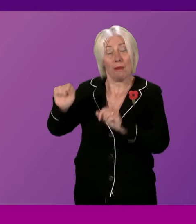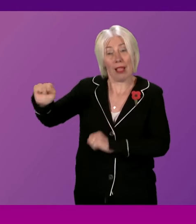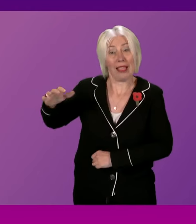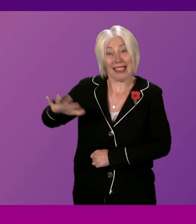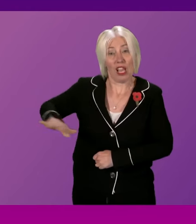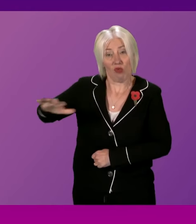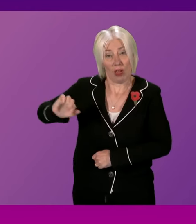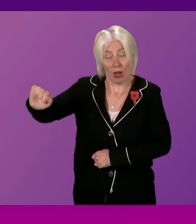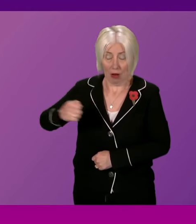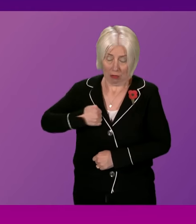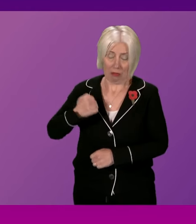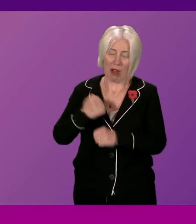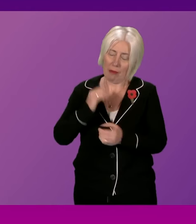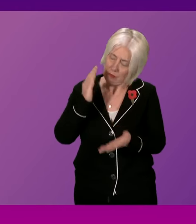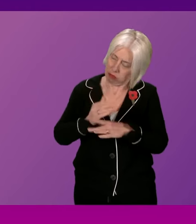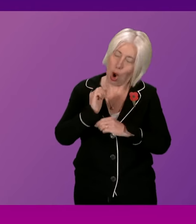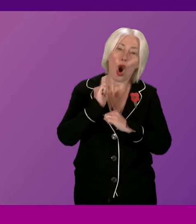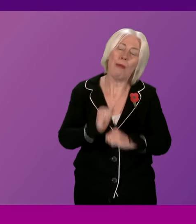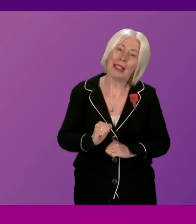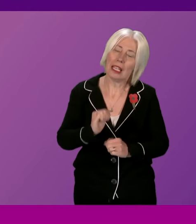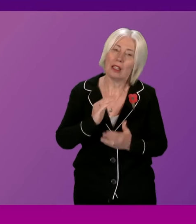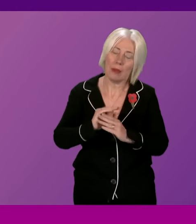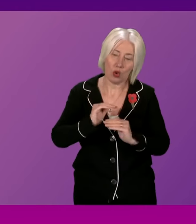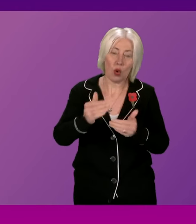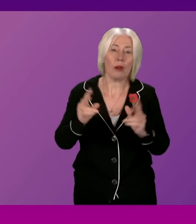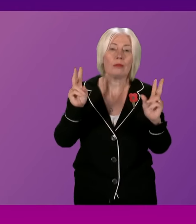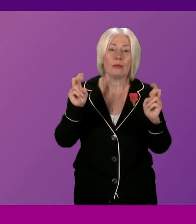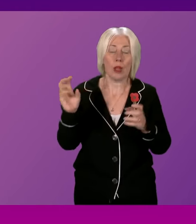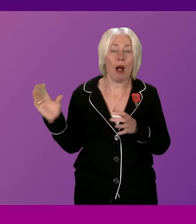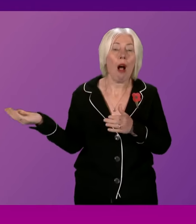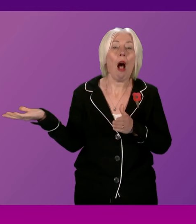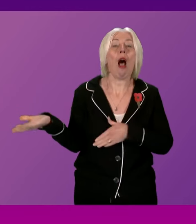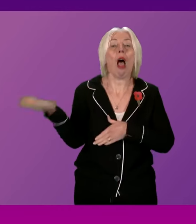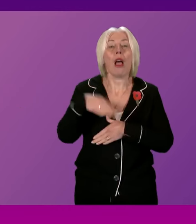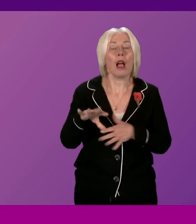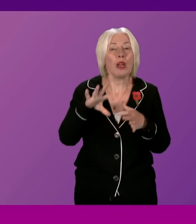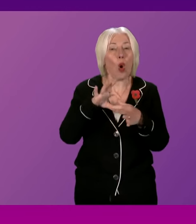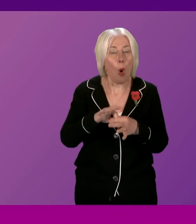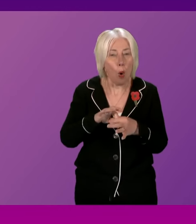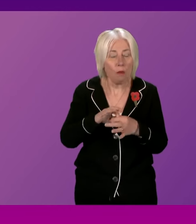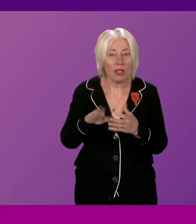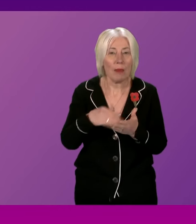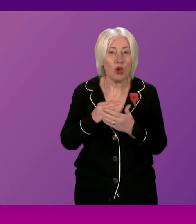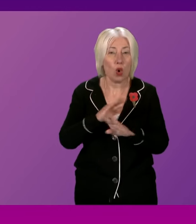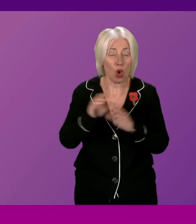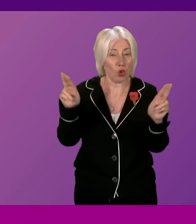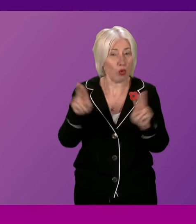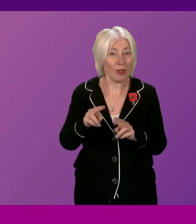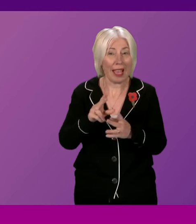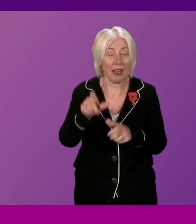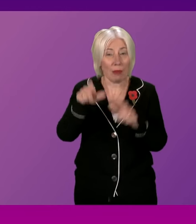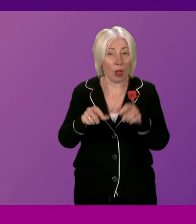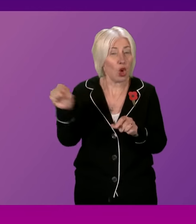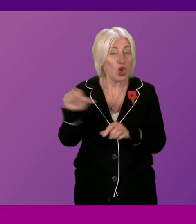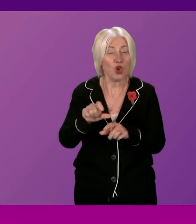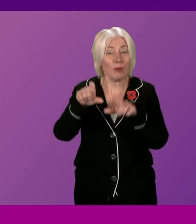And we are, as a government, absolutely committed to delivering the coming-home recommendations to reduce inappropriate hospital stays and out